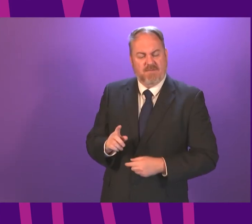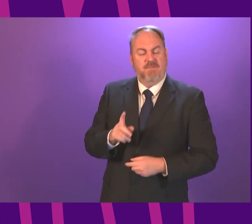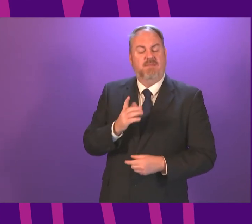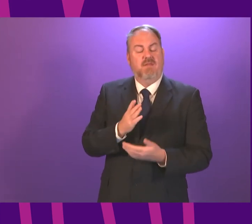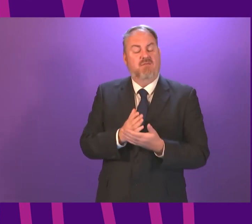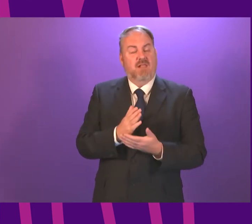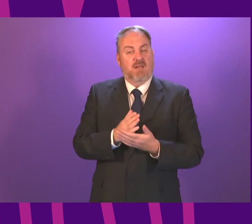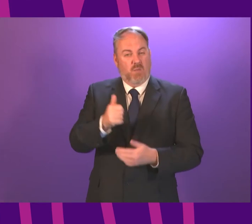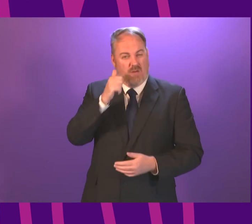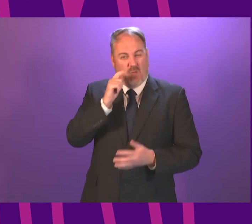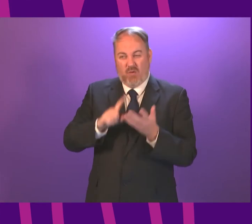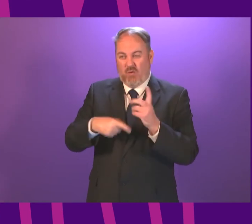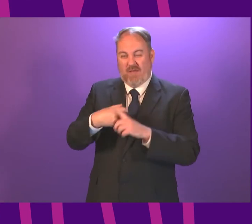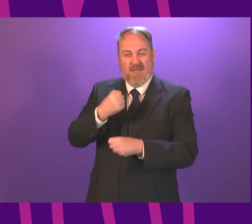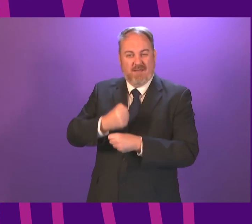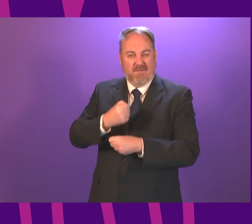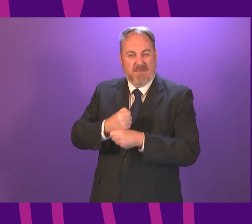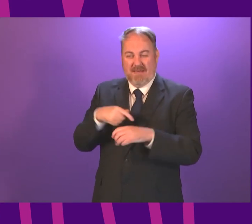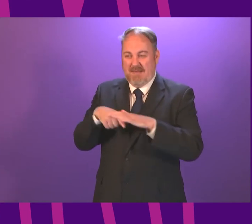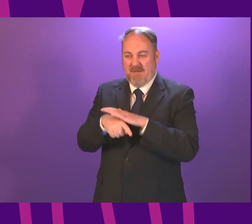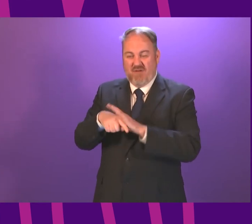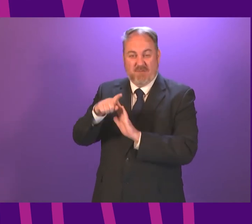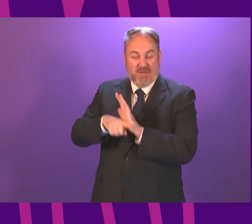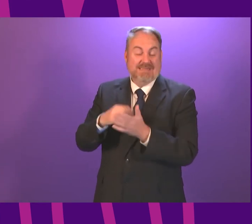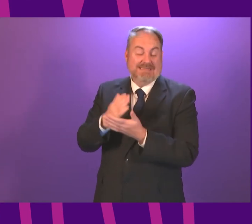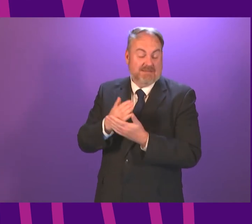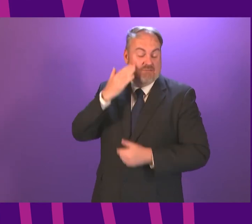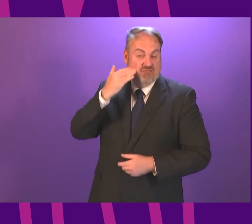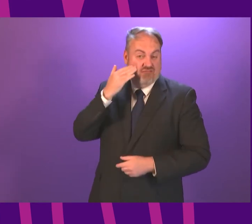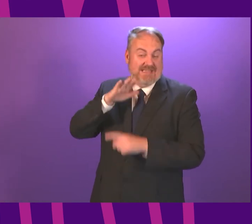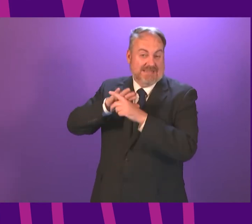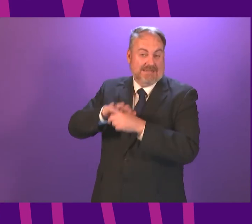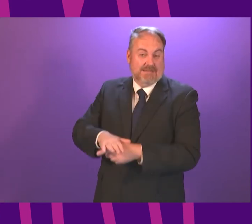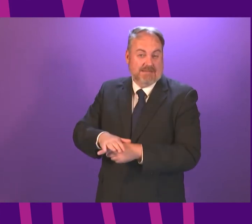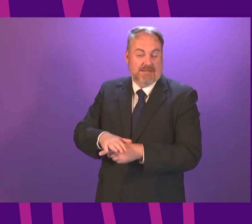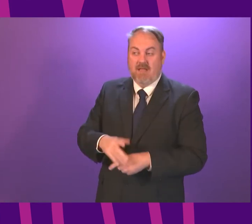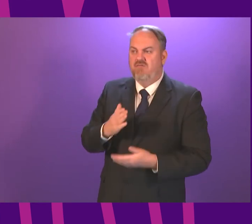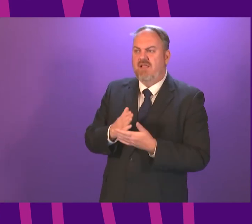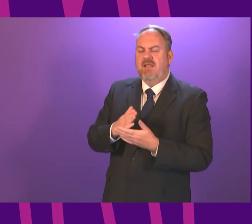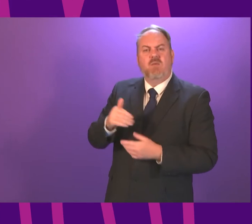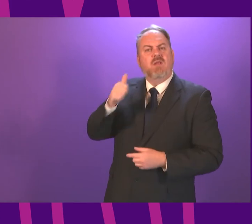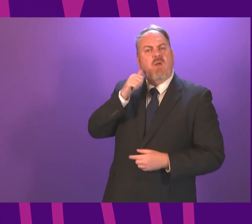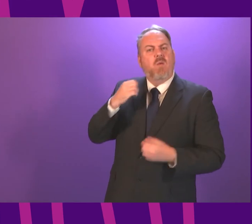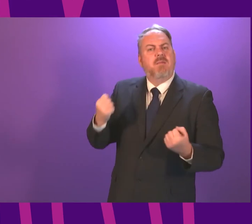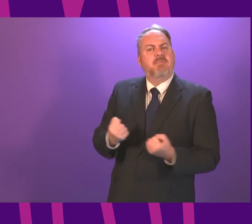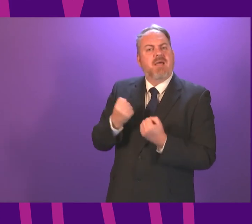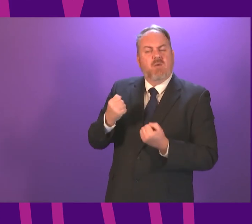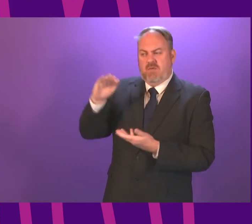UK Government and every political party committed to discussions on powers coming to Scotland on